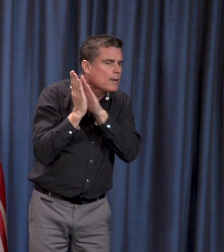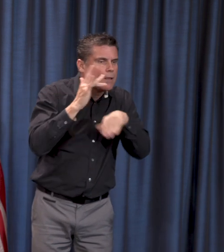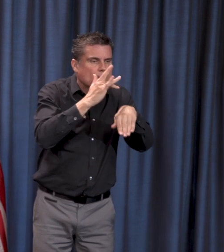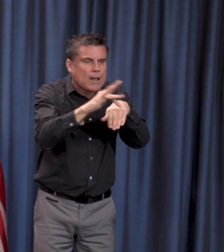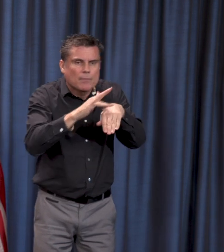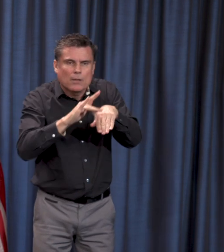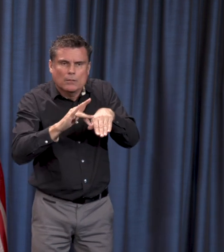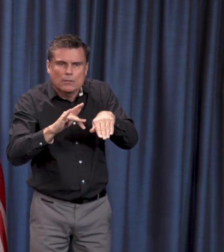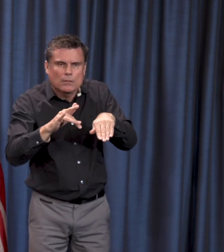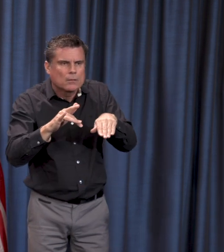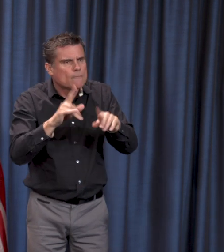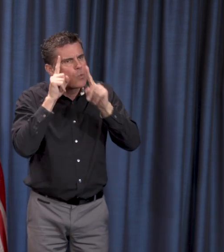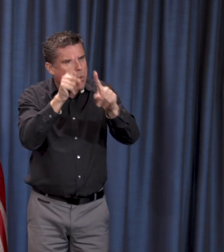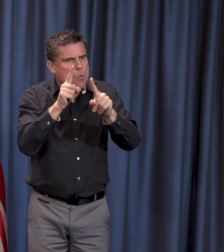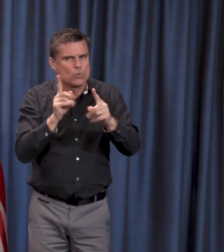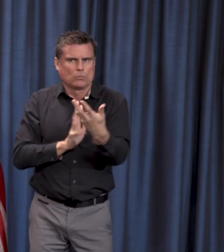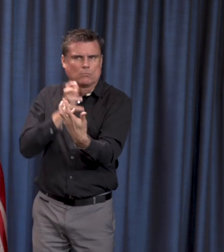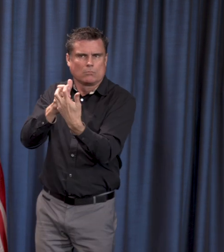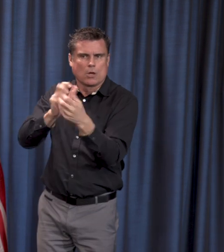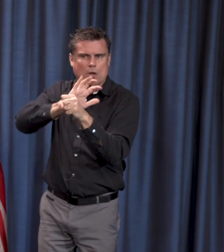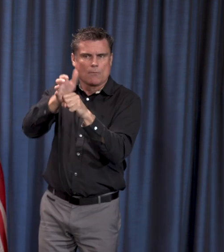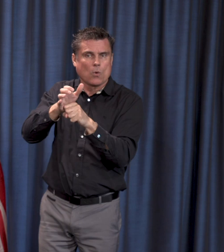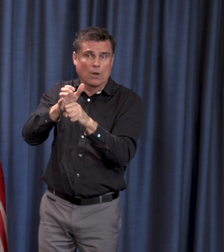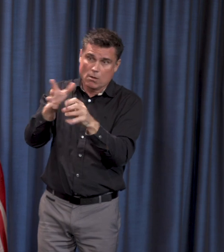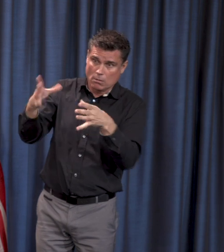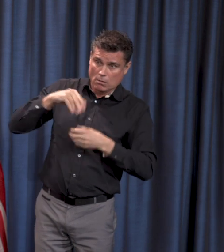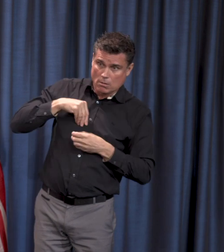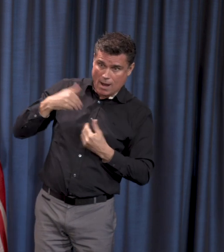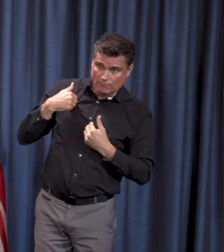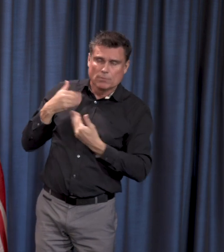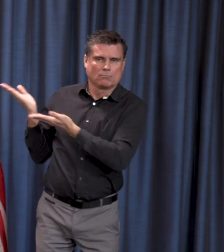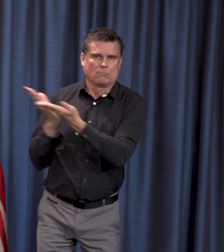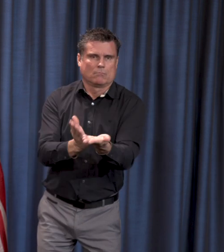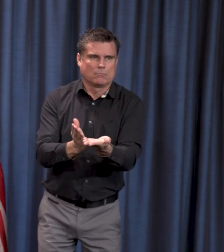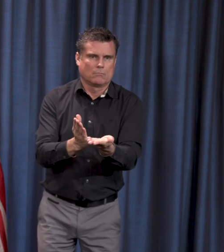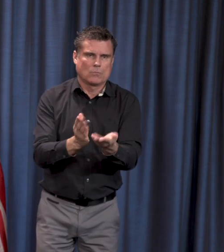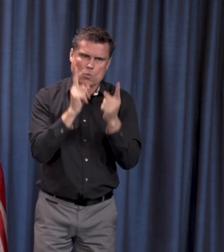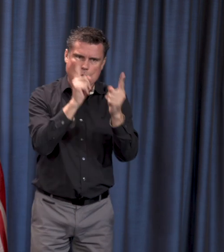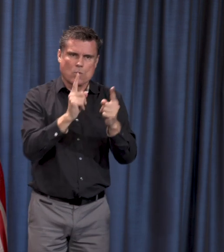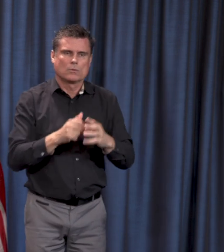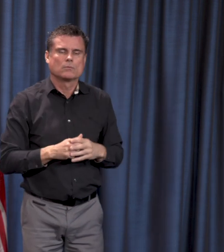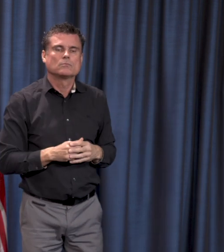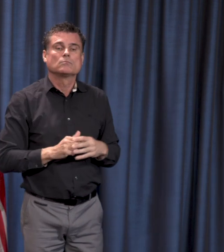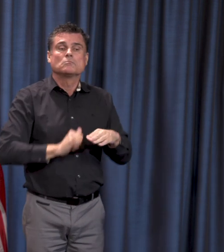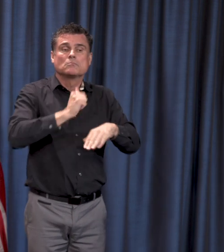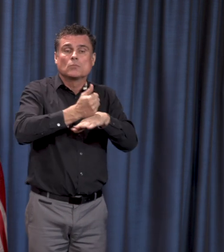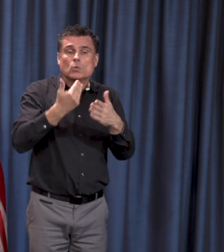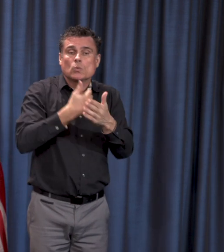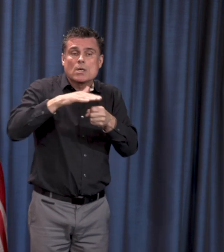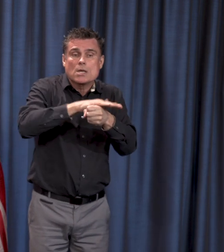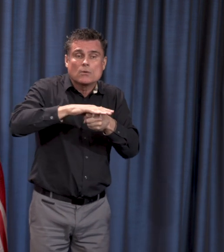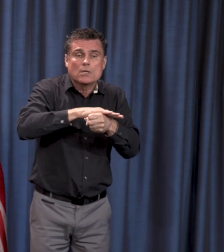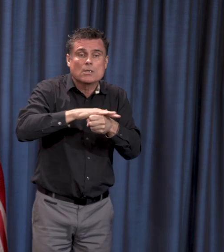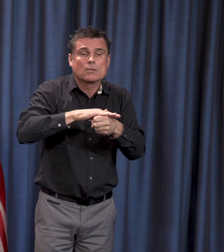designating the new summit at Quadra Village in Victoria as a hospital. So that, there's 320 beds there.